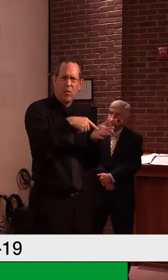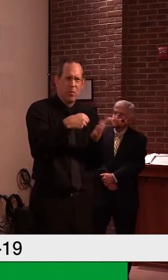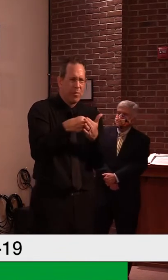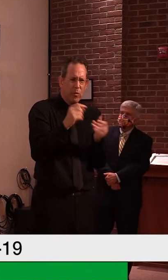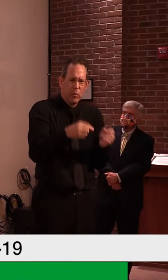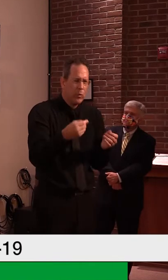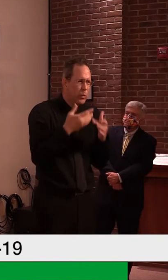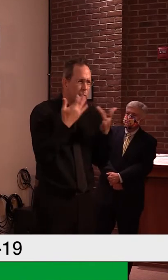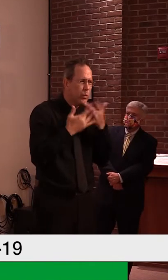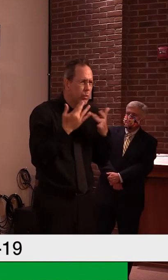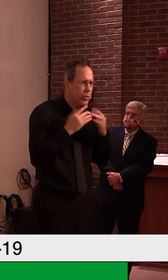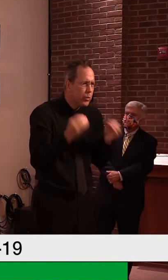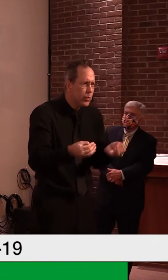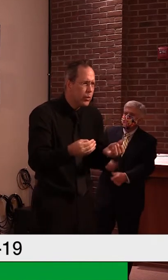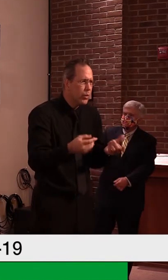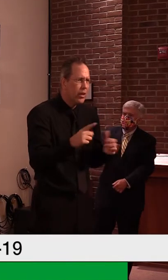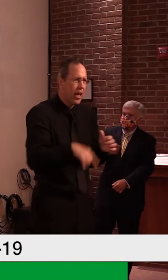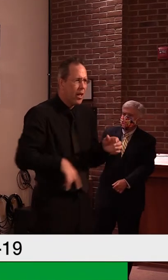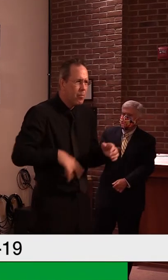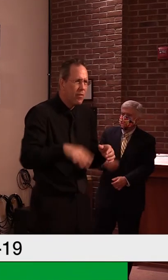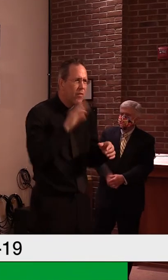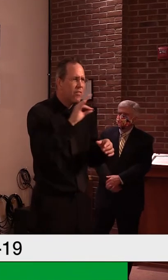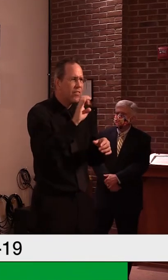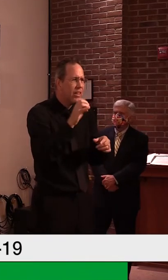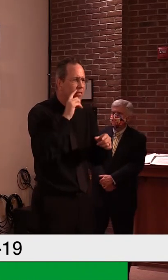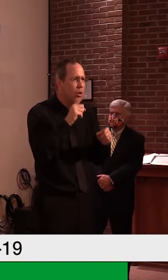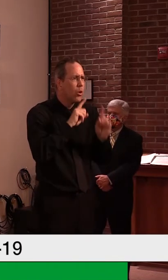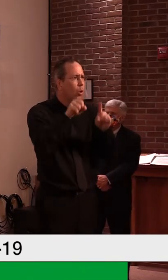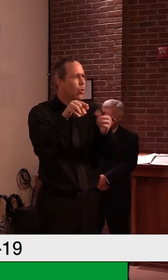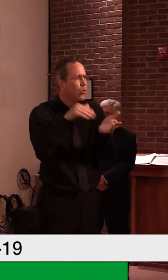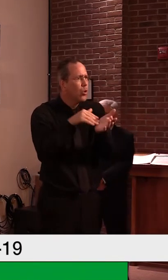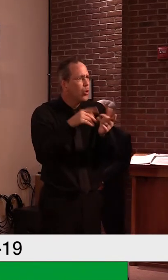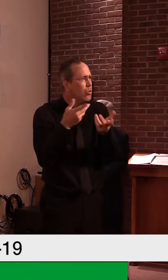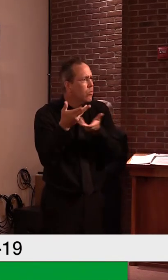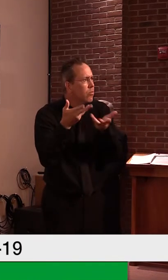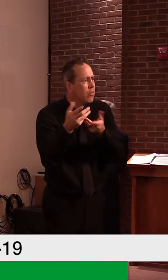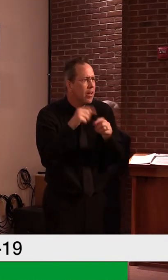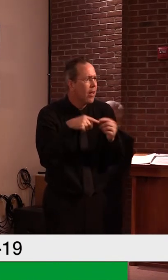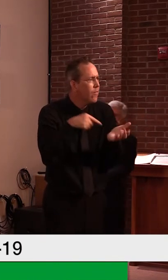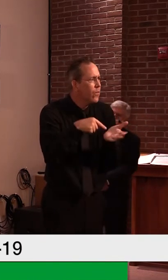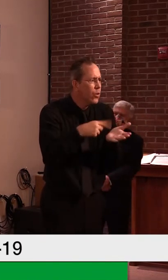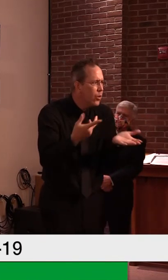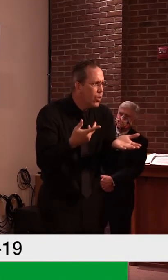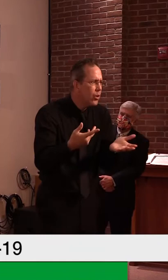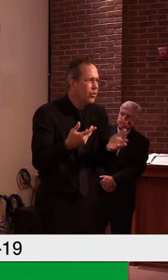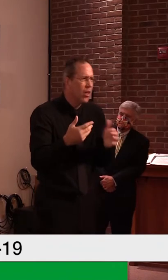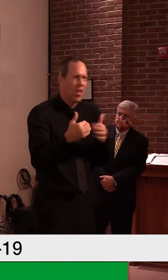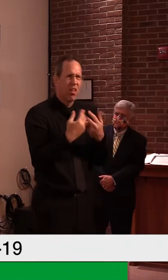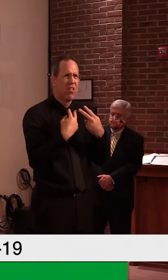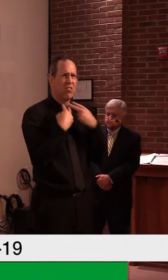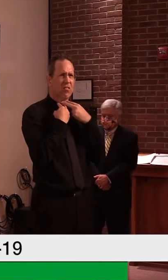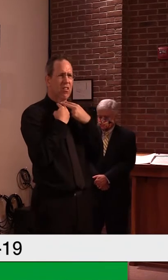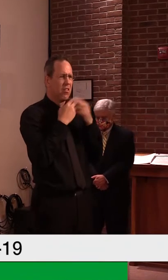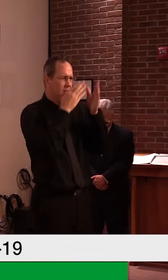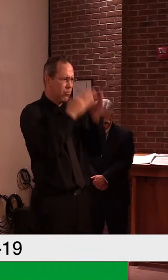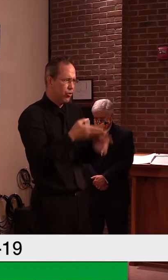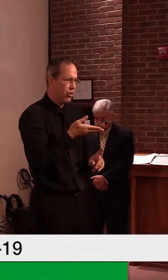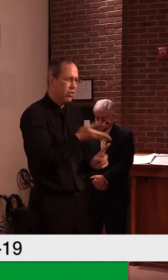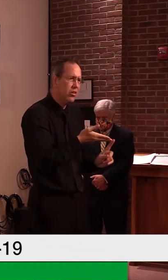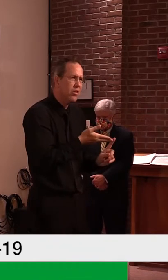fee for a, for a doctor with one in their life. And they're having to make the choice of do I continue,